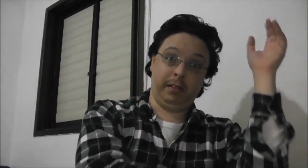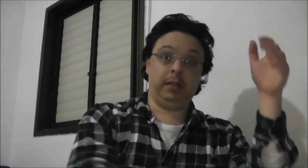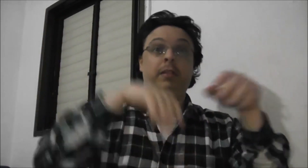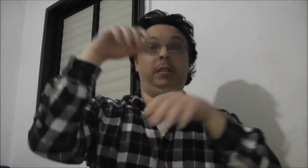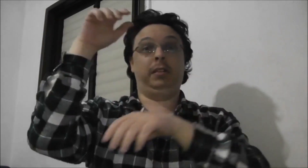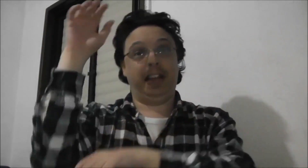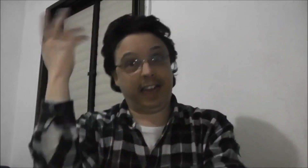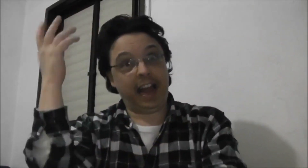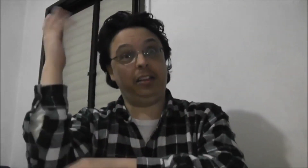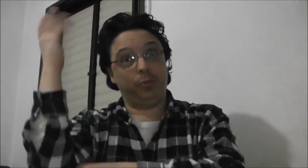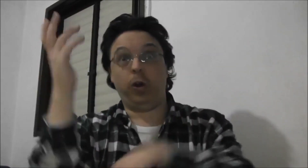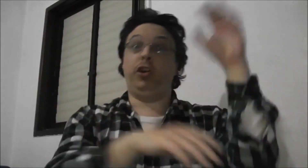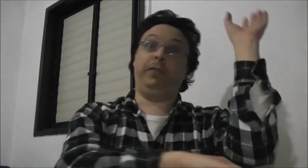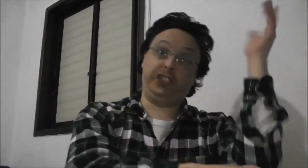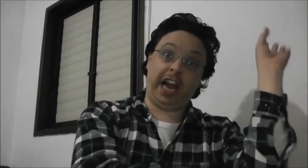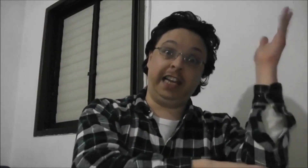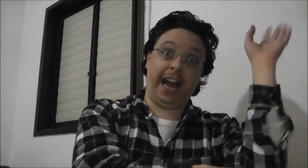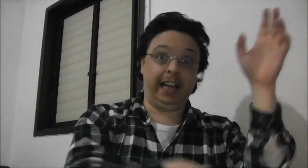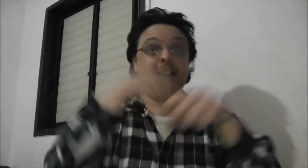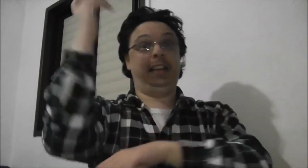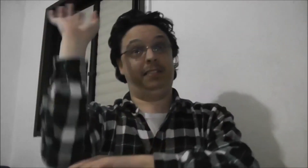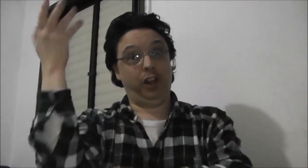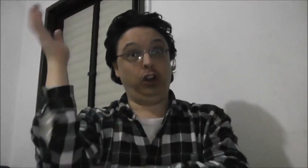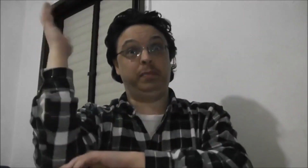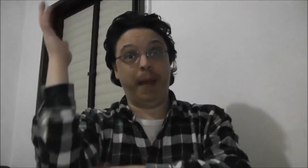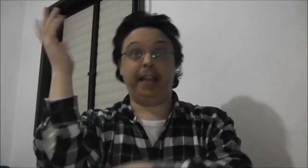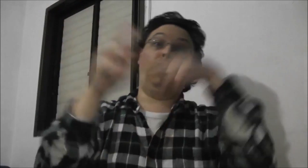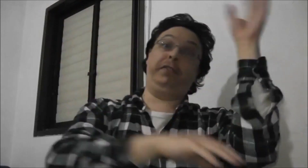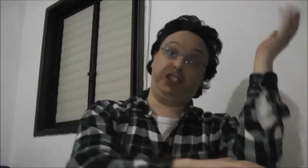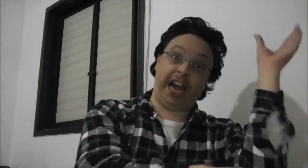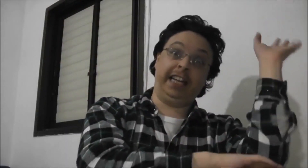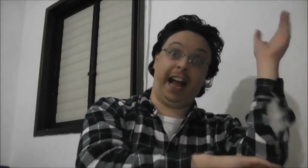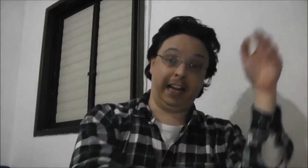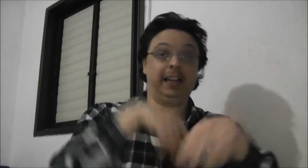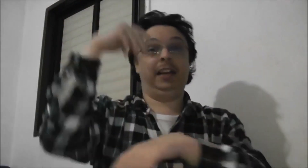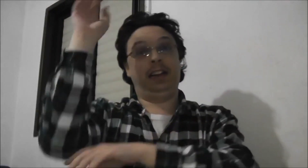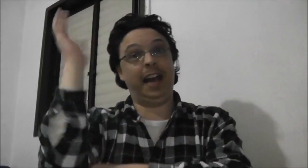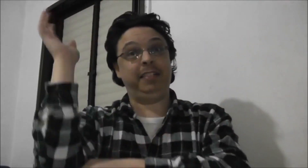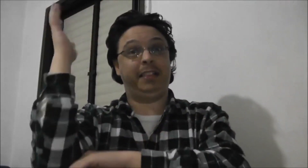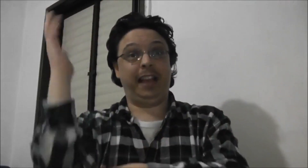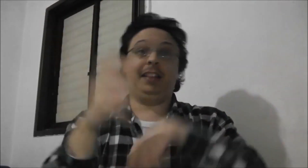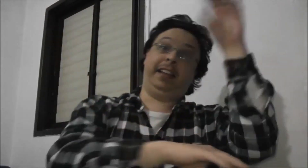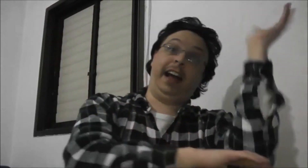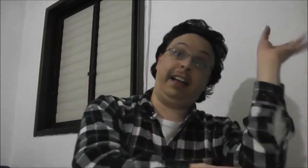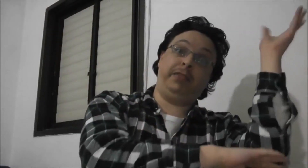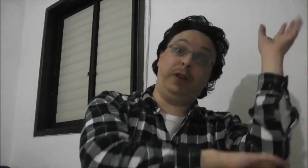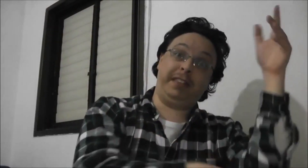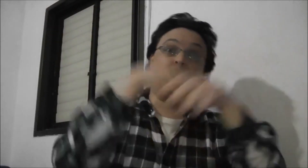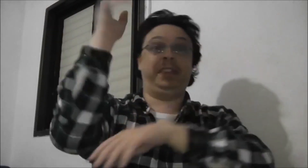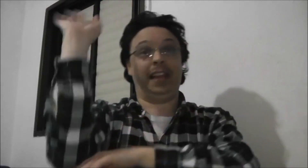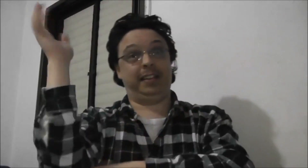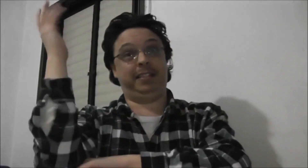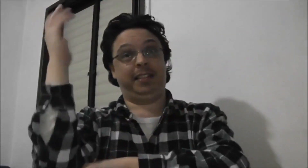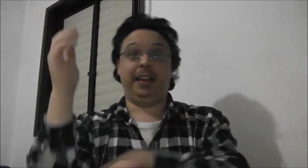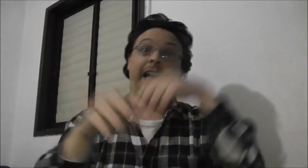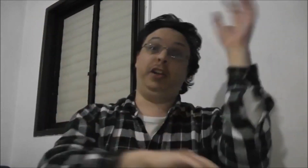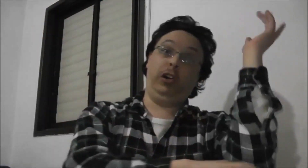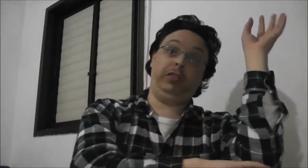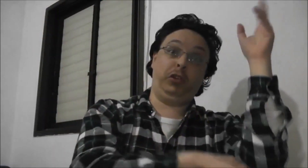The Great Wall of China is not made of China. Let's eat rice with some sticks, and also